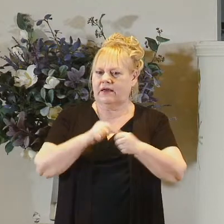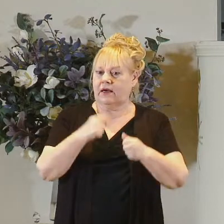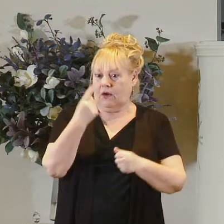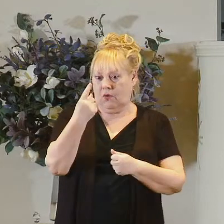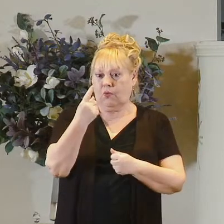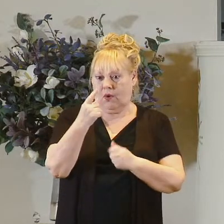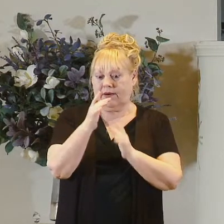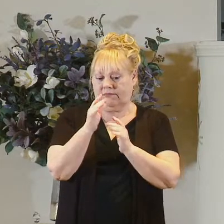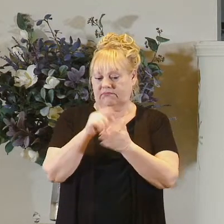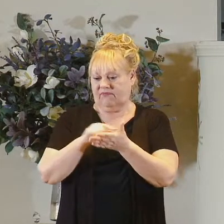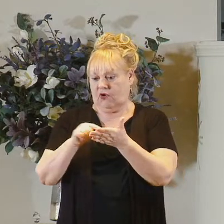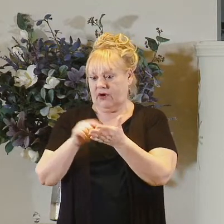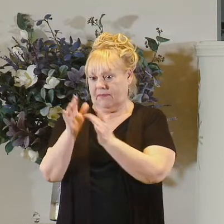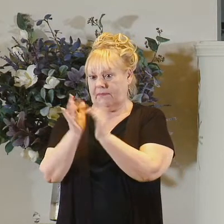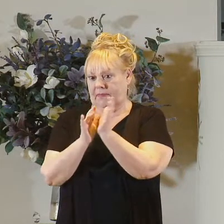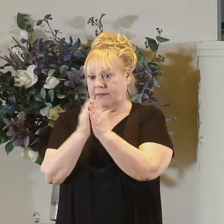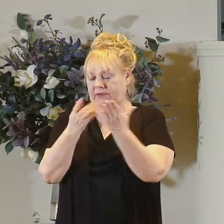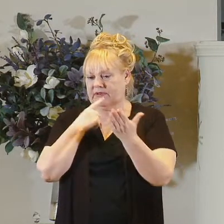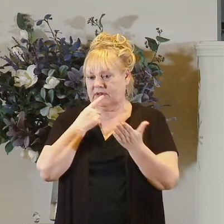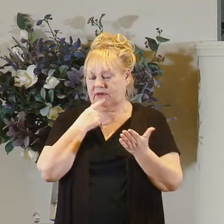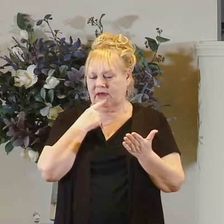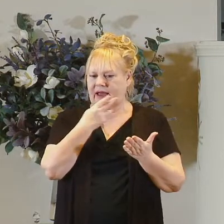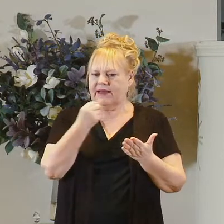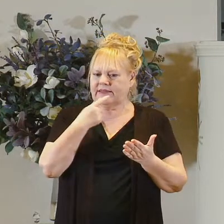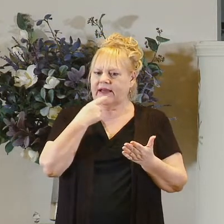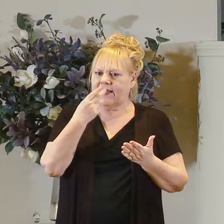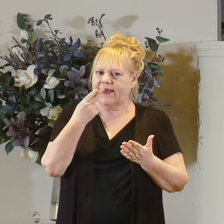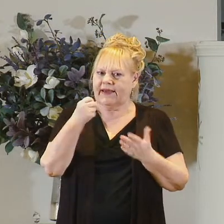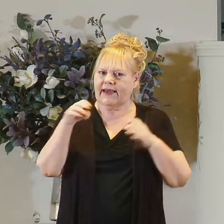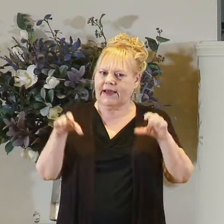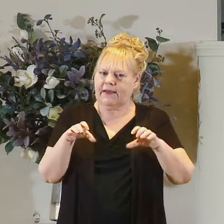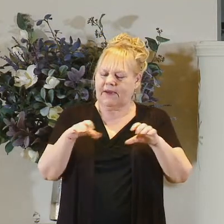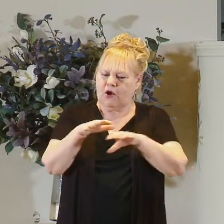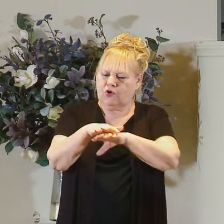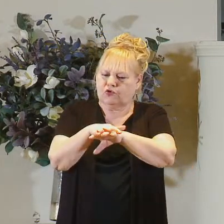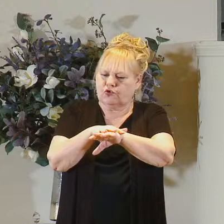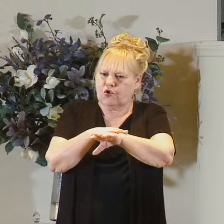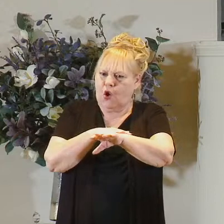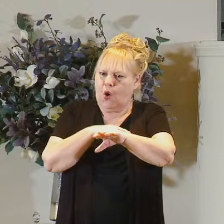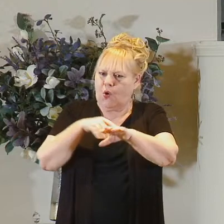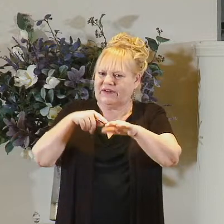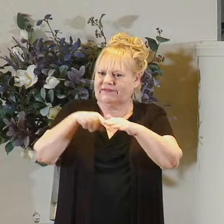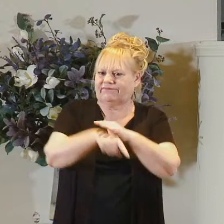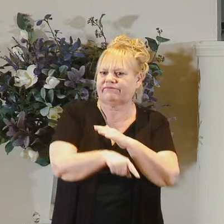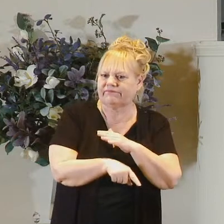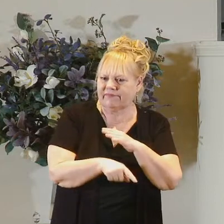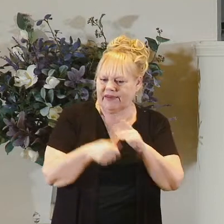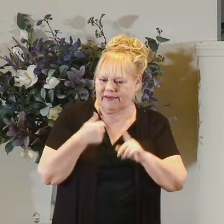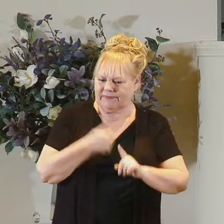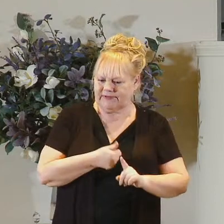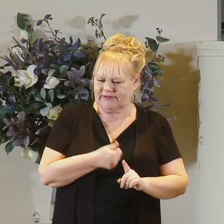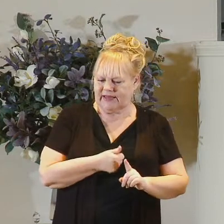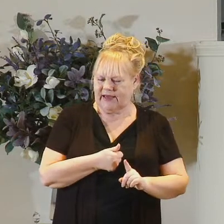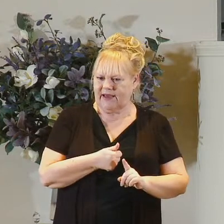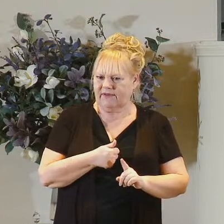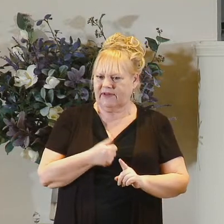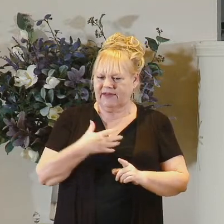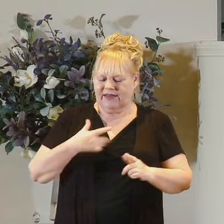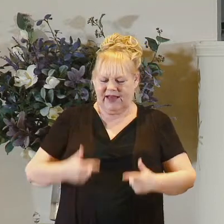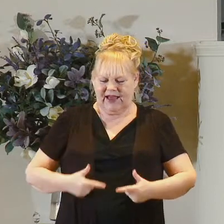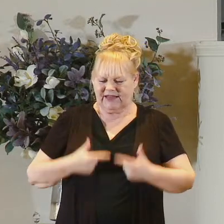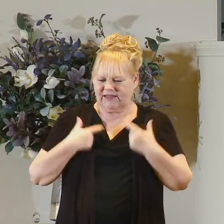and really what's happening is he's committing a slow suicide as life just drains